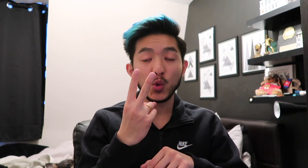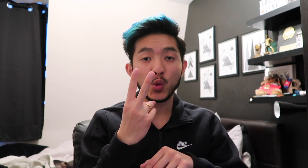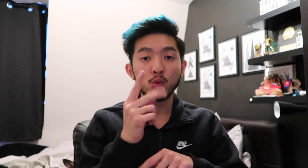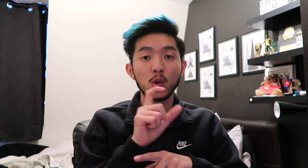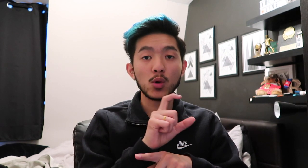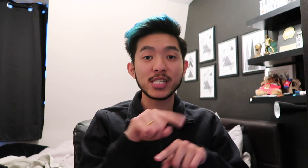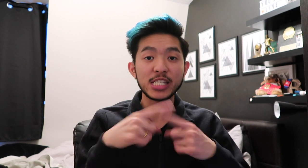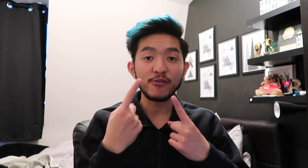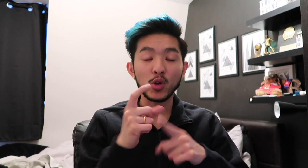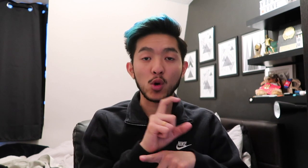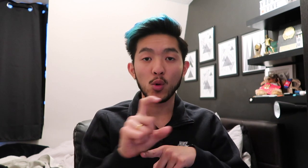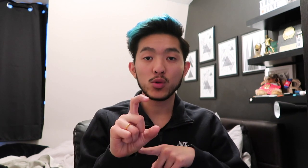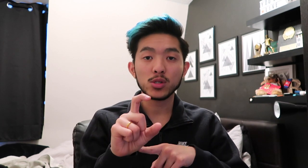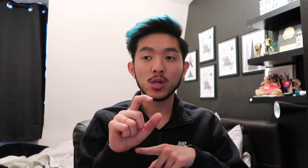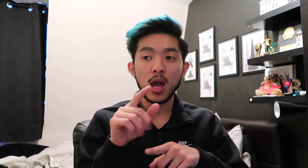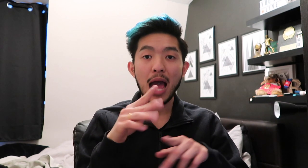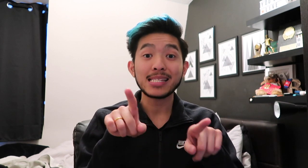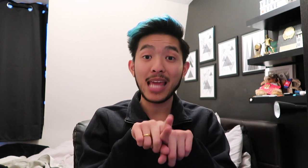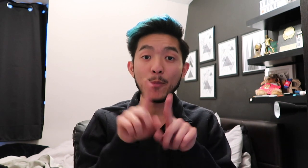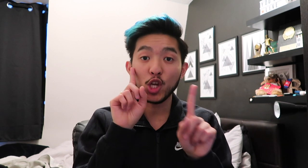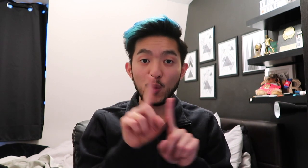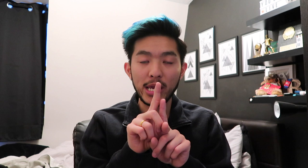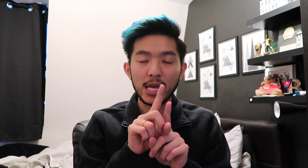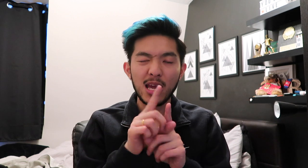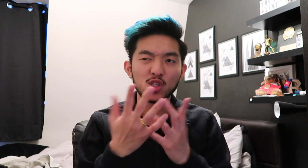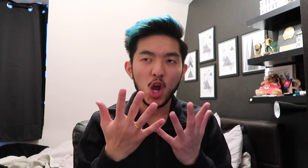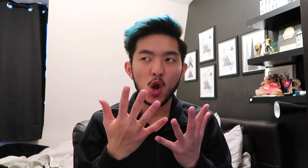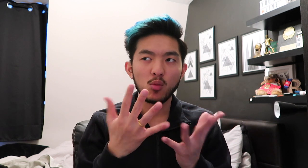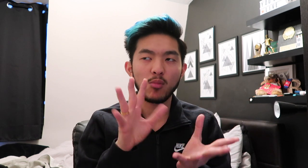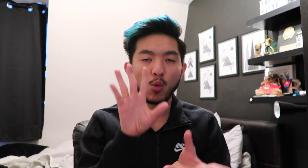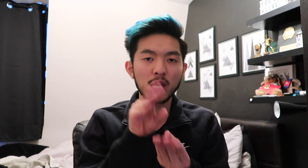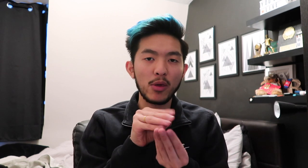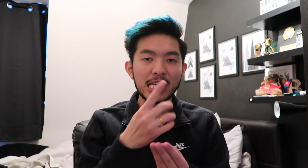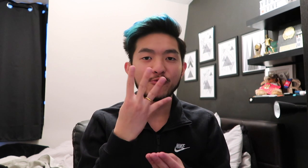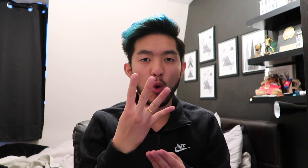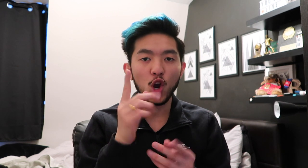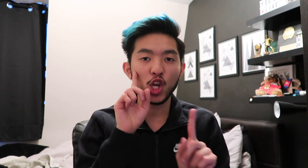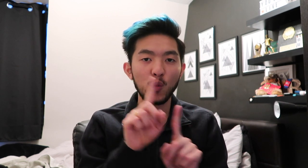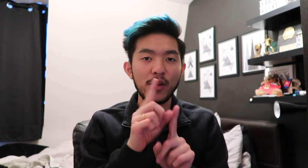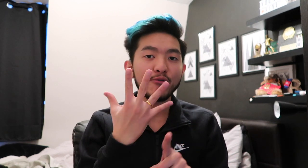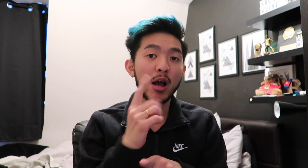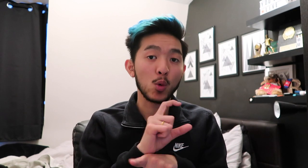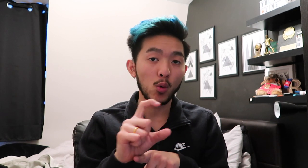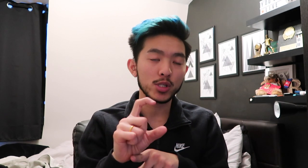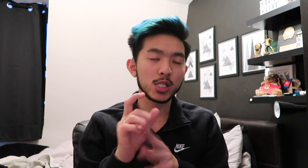2 different courses. I'm the same as UWE. So, I say that it's 4 UWE for course.